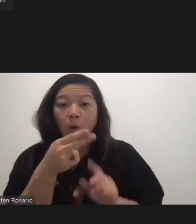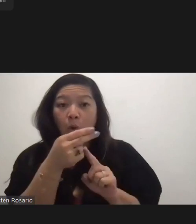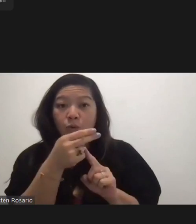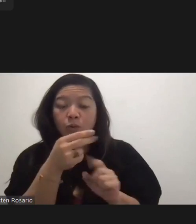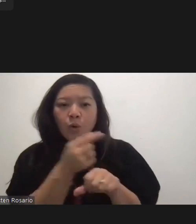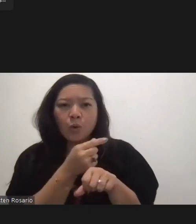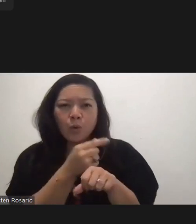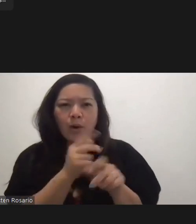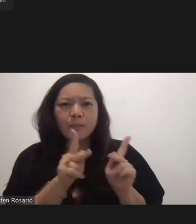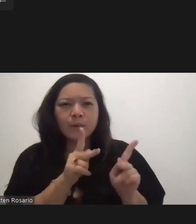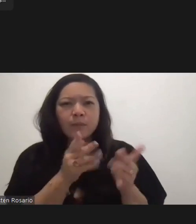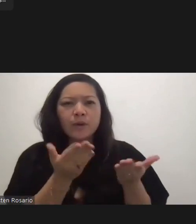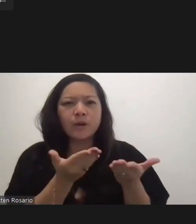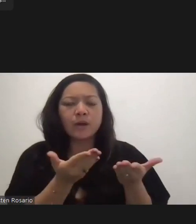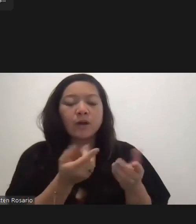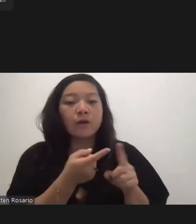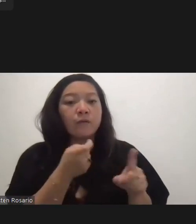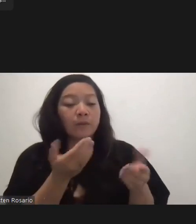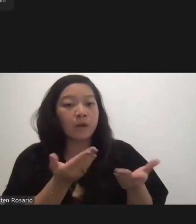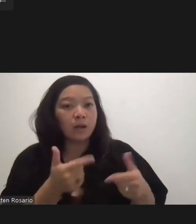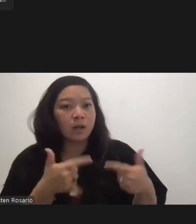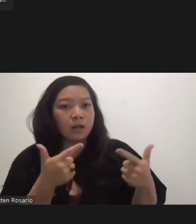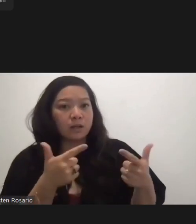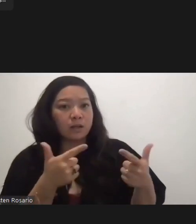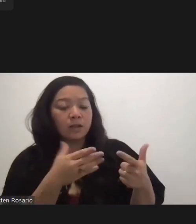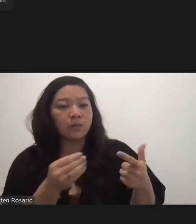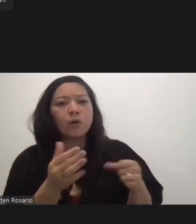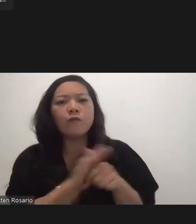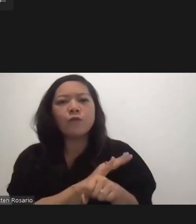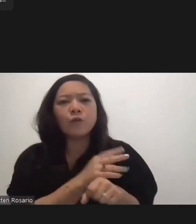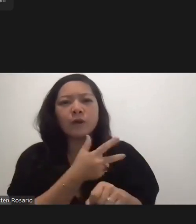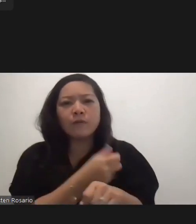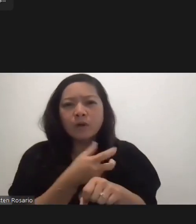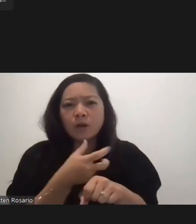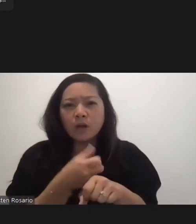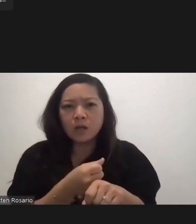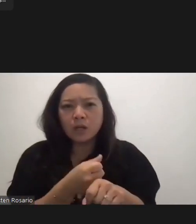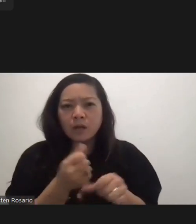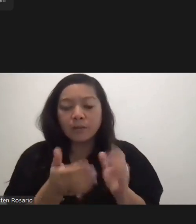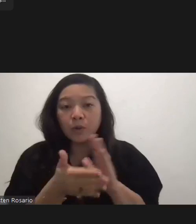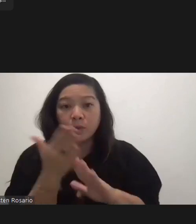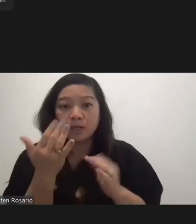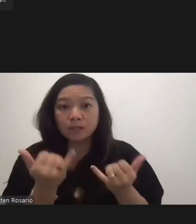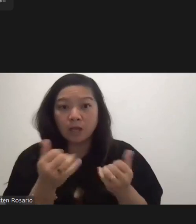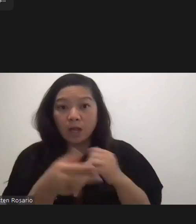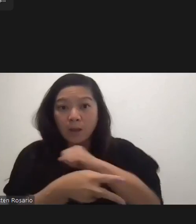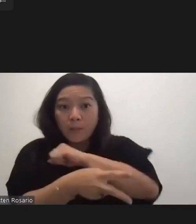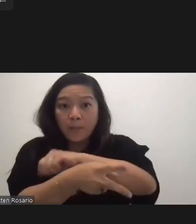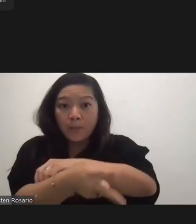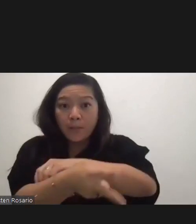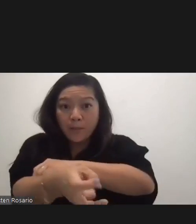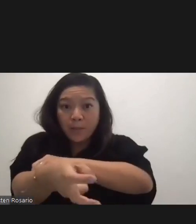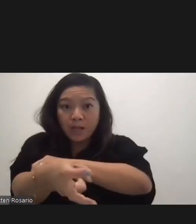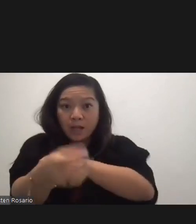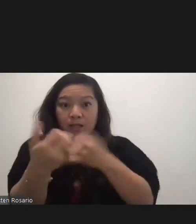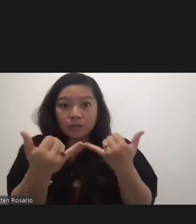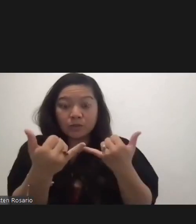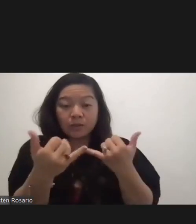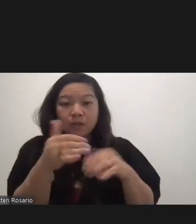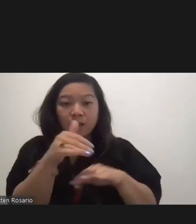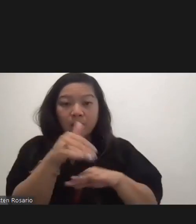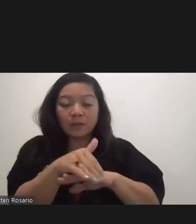currently detained, who are fully vaccinated. Will they be released at midnight tonight? Well,